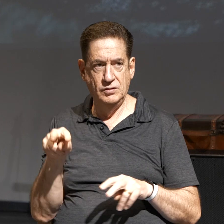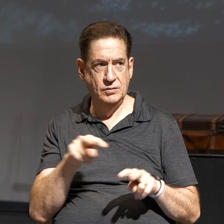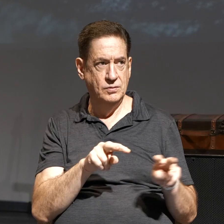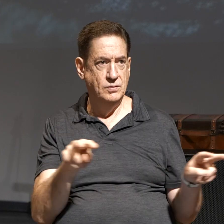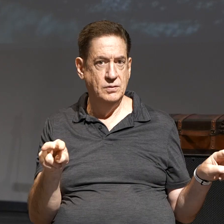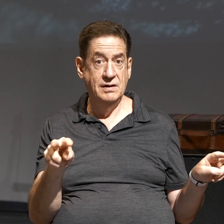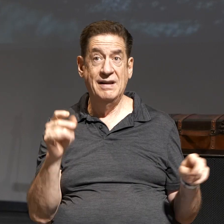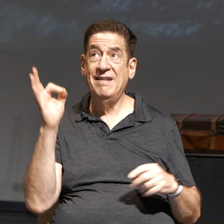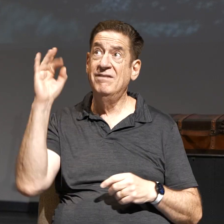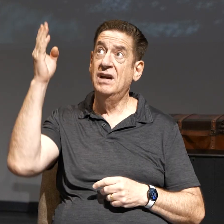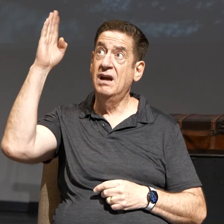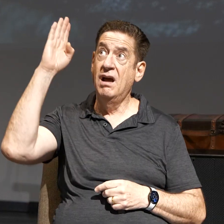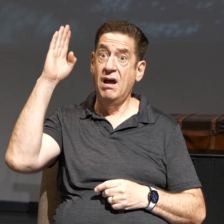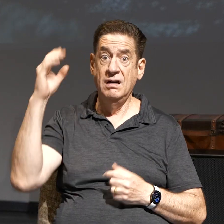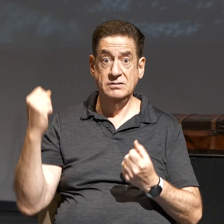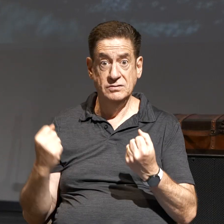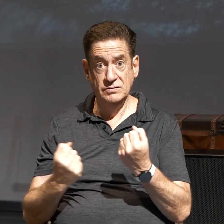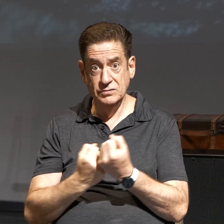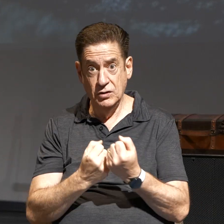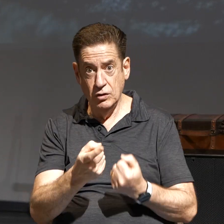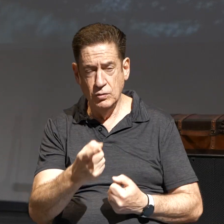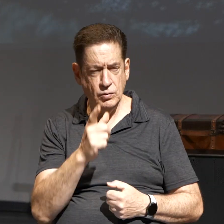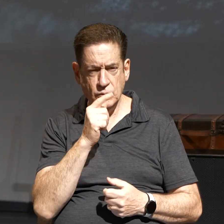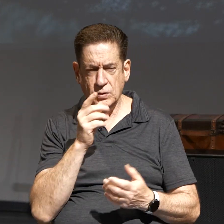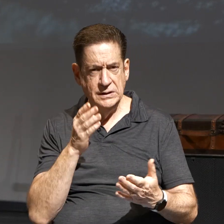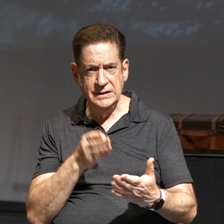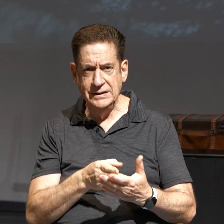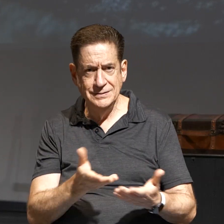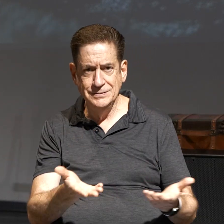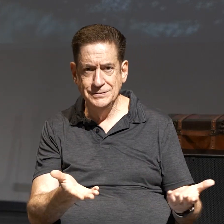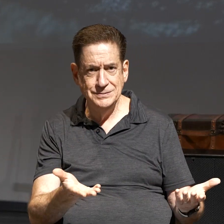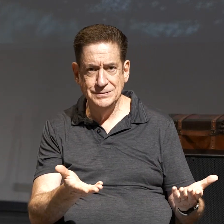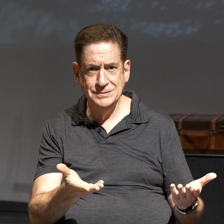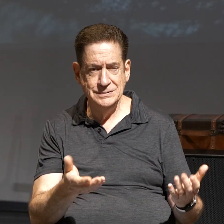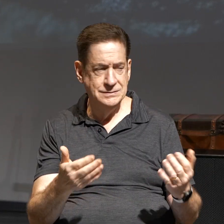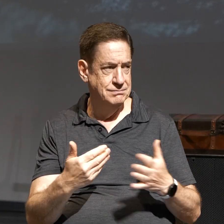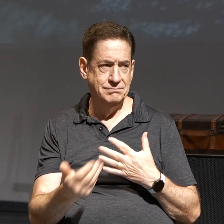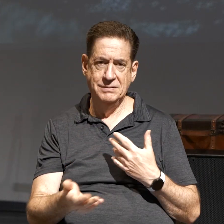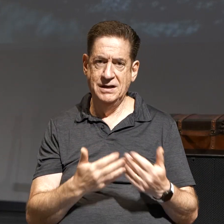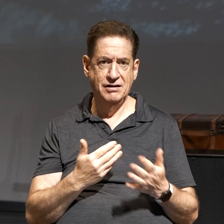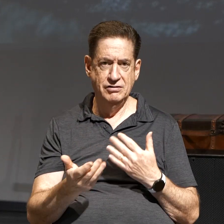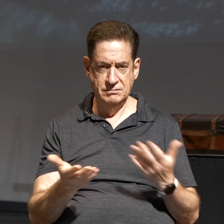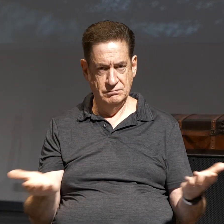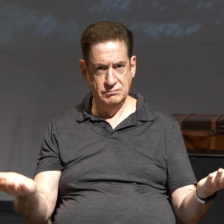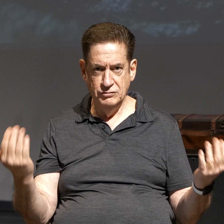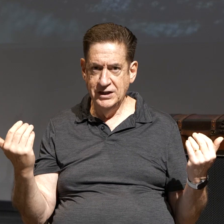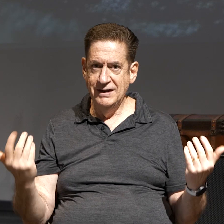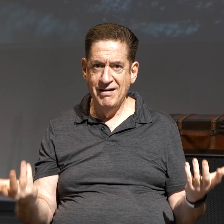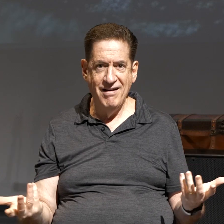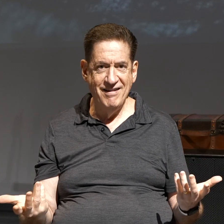If God is for you, who can be against you? It doesn't matter. Bring it on.